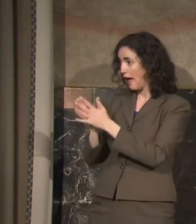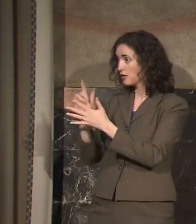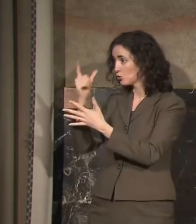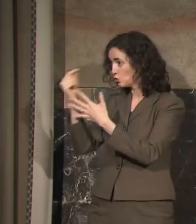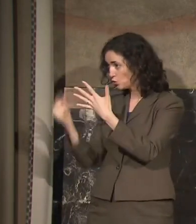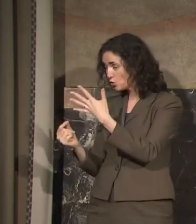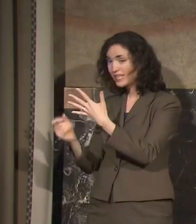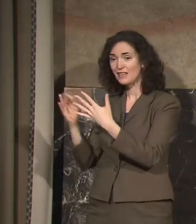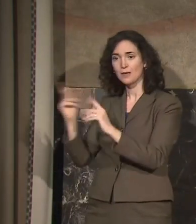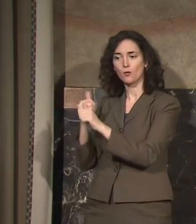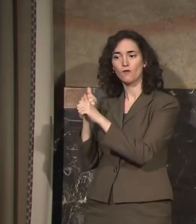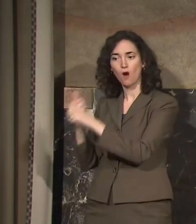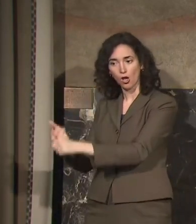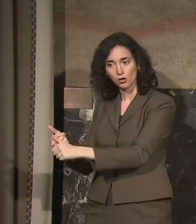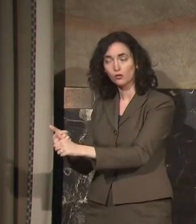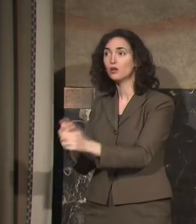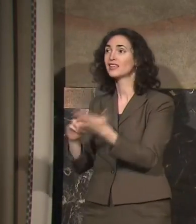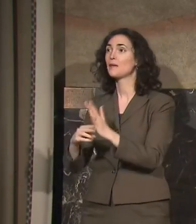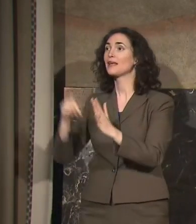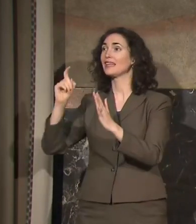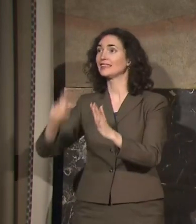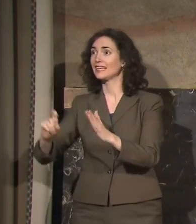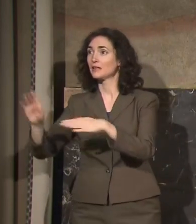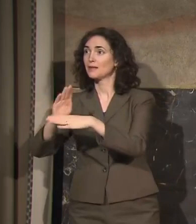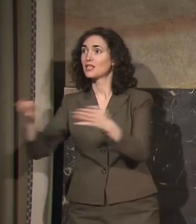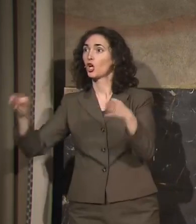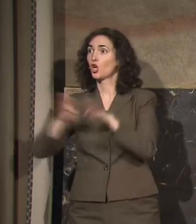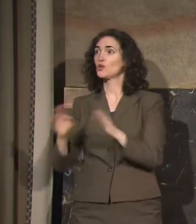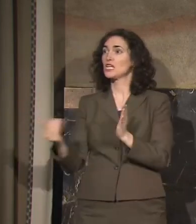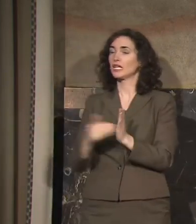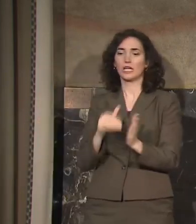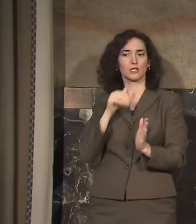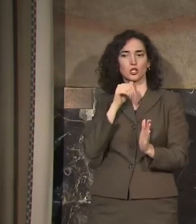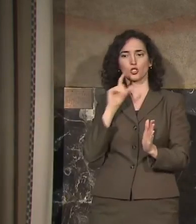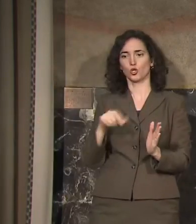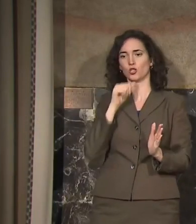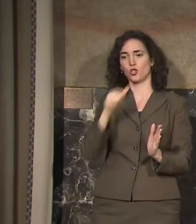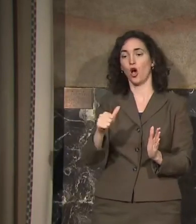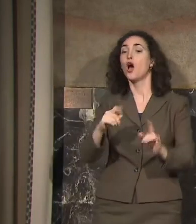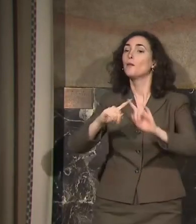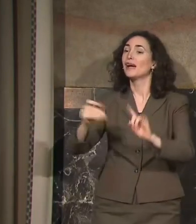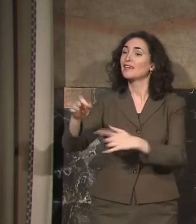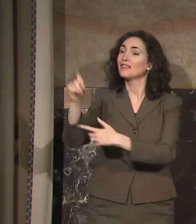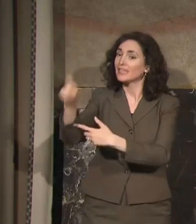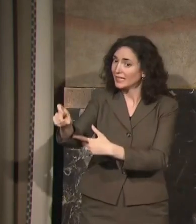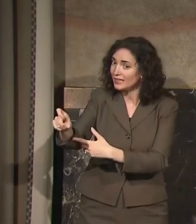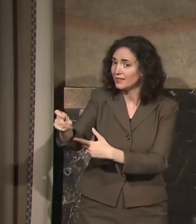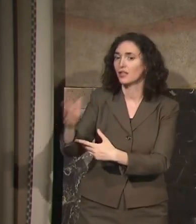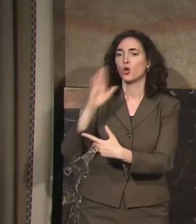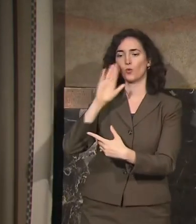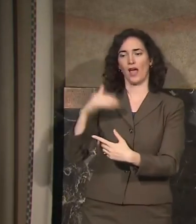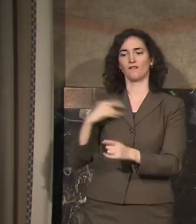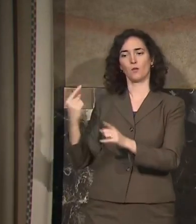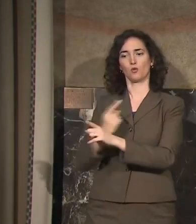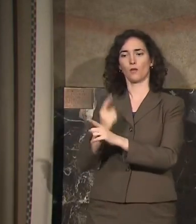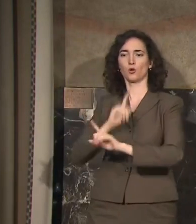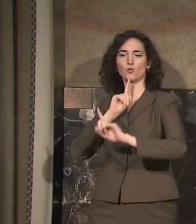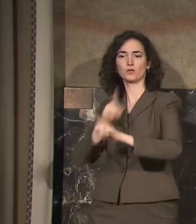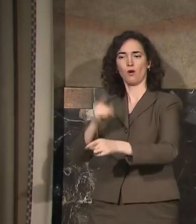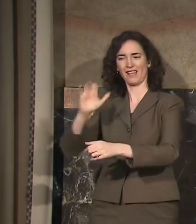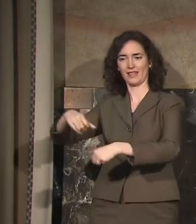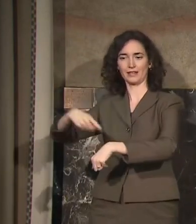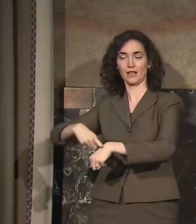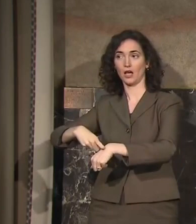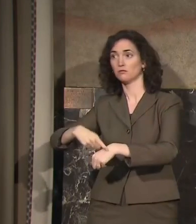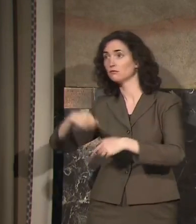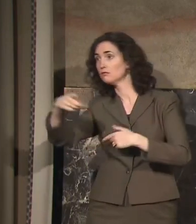it's much more likely that it won't be necessary. But if it becomes necessary, we will take the appropriate measured response at that time. And I don't